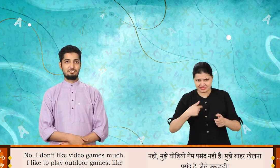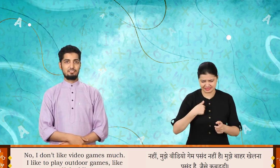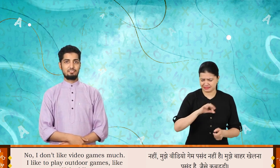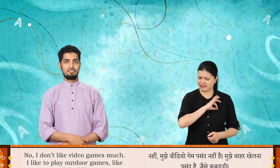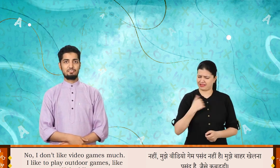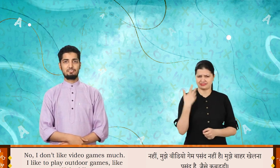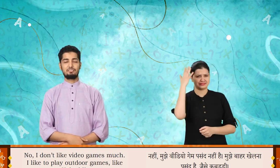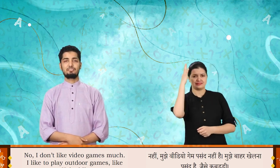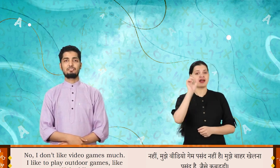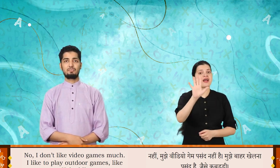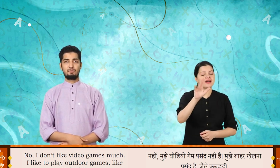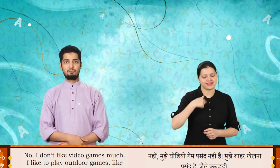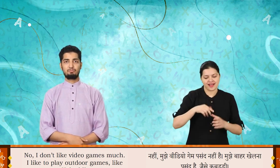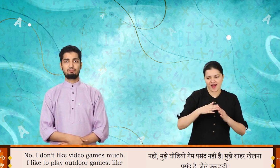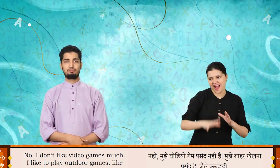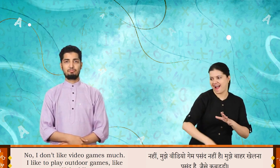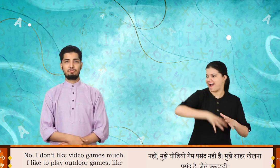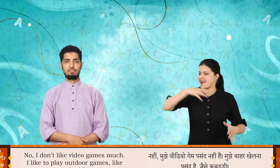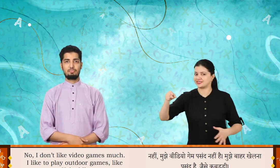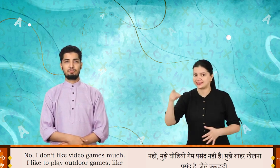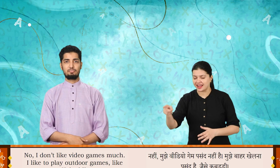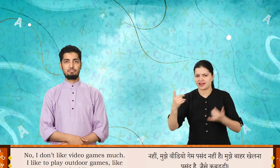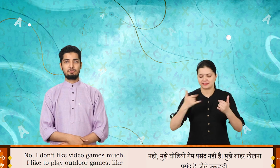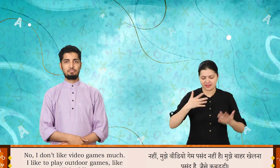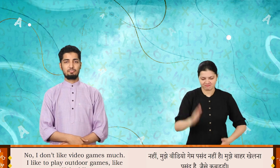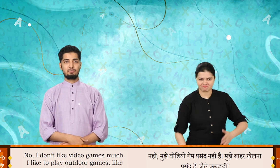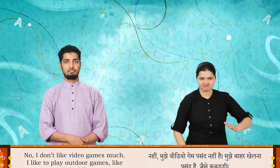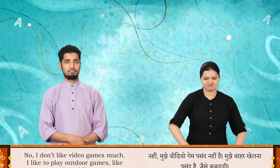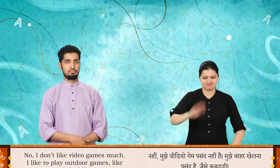I like to play outdoor games like Kabaddi.